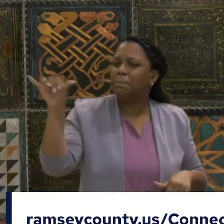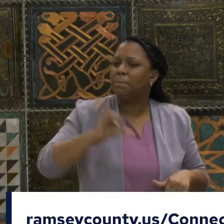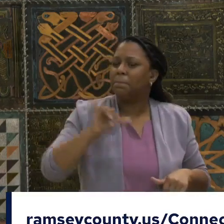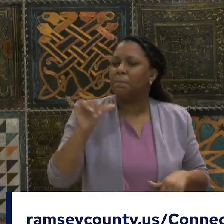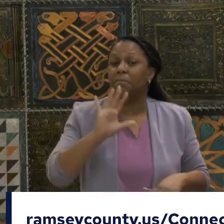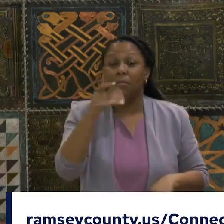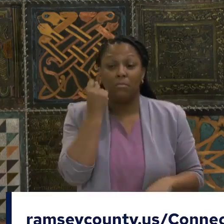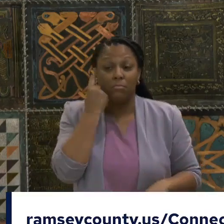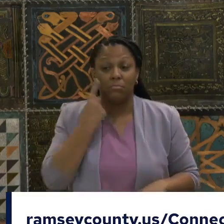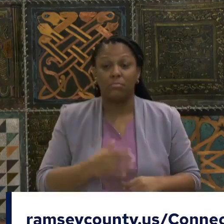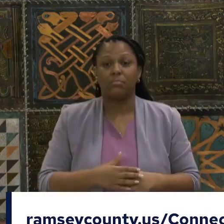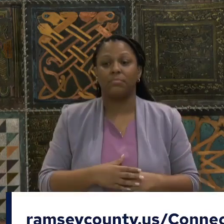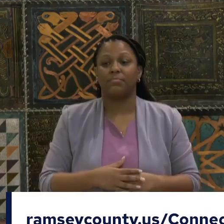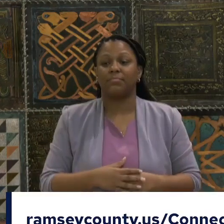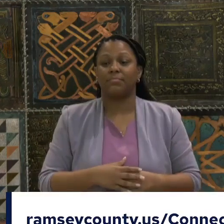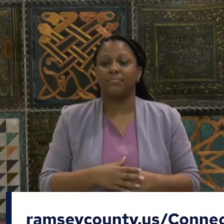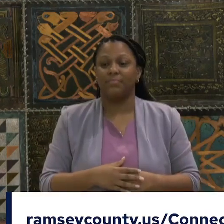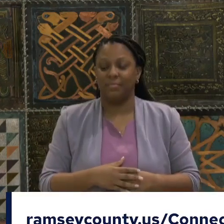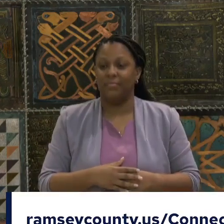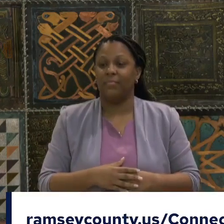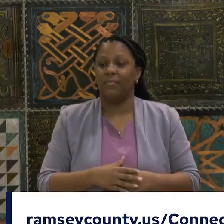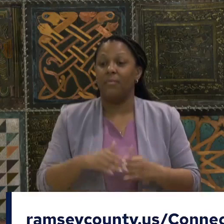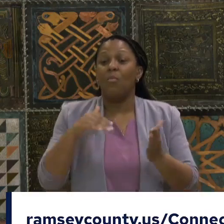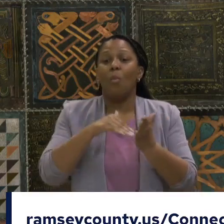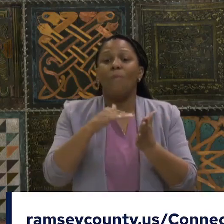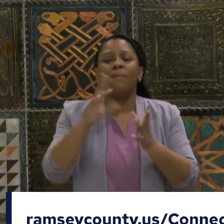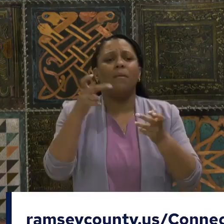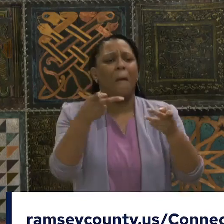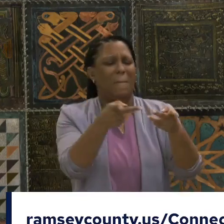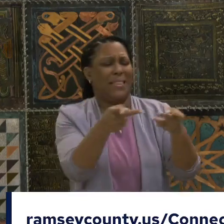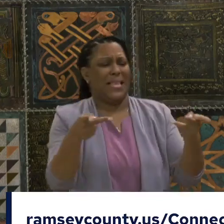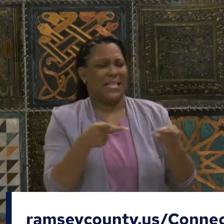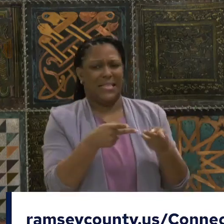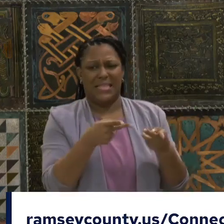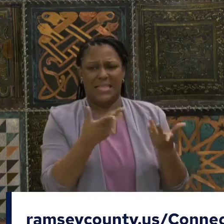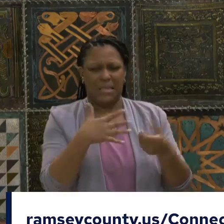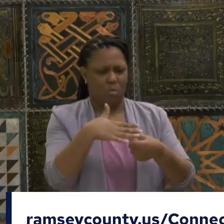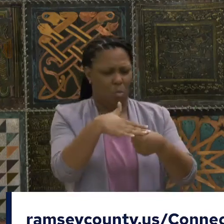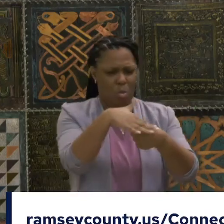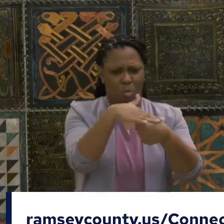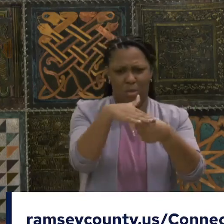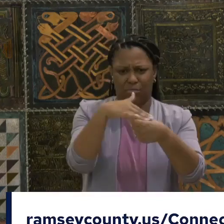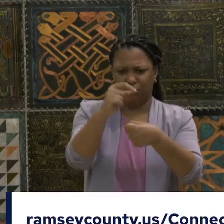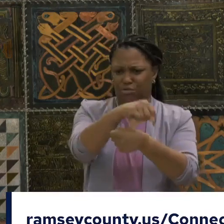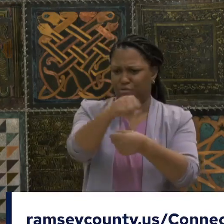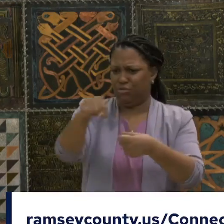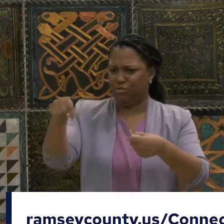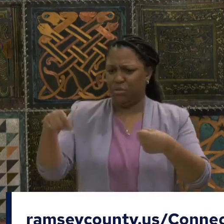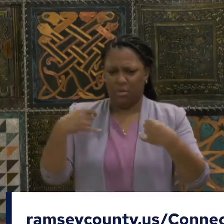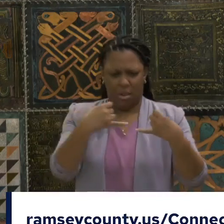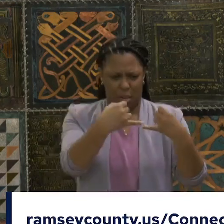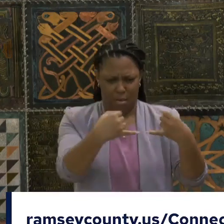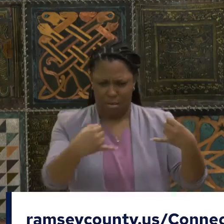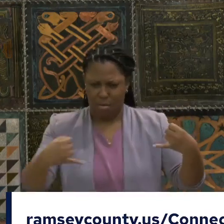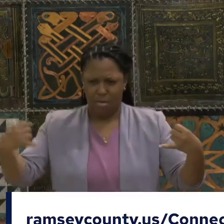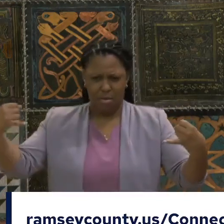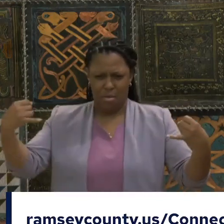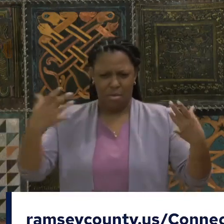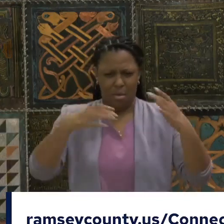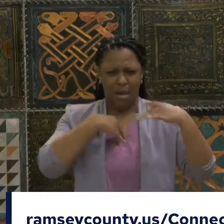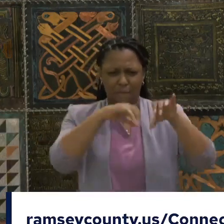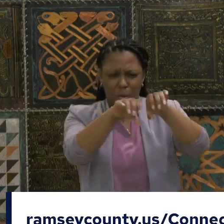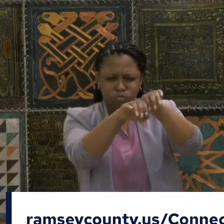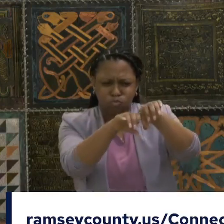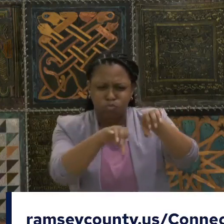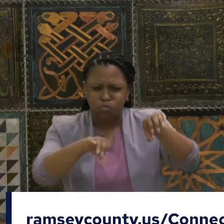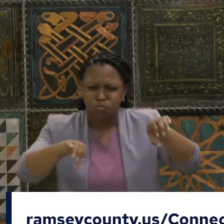making sure that we get fiber, making sure that we get cable, making sure we get high speed Internet to every